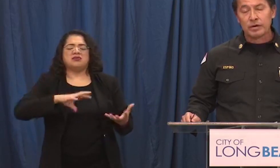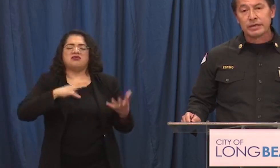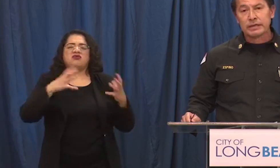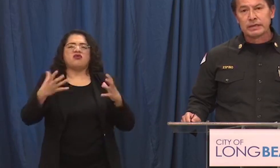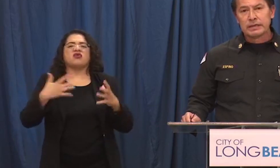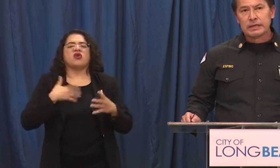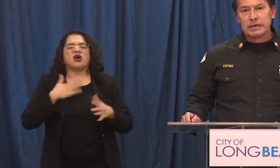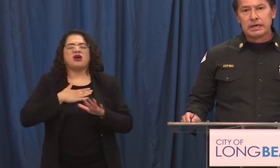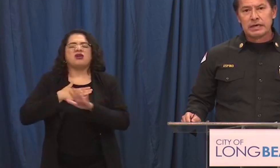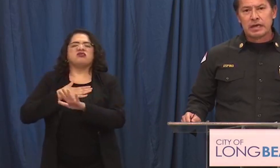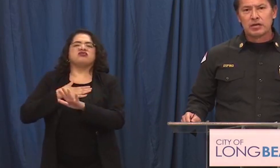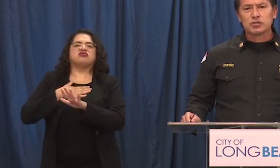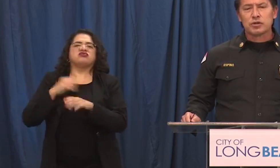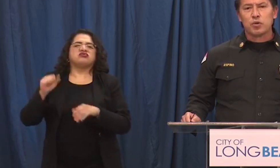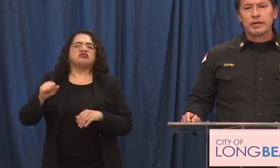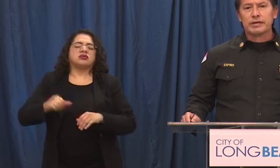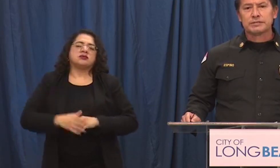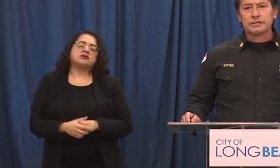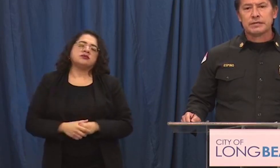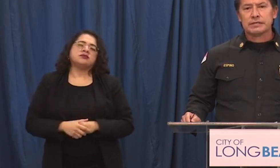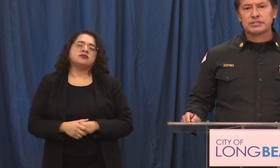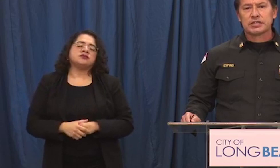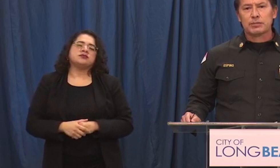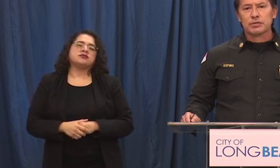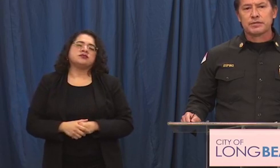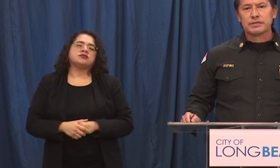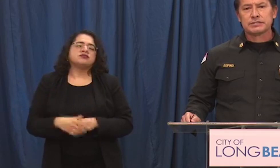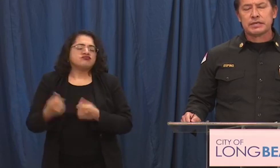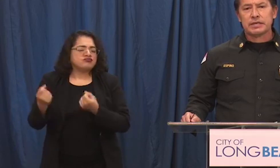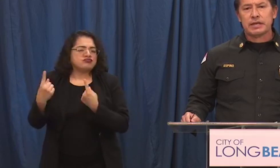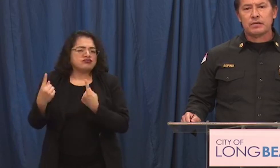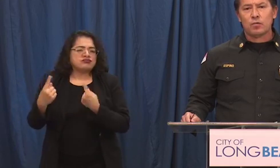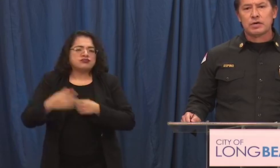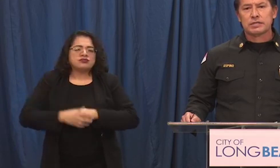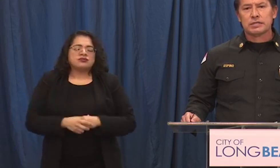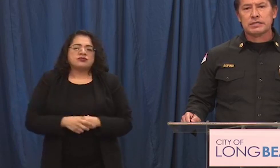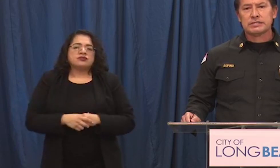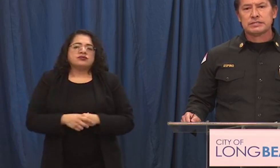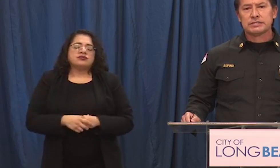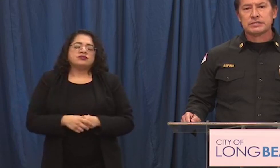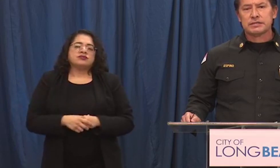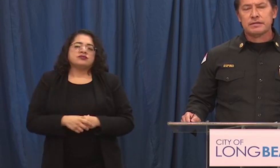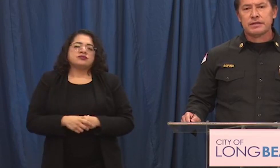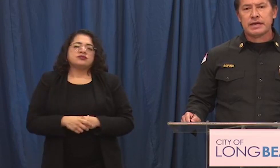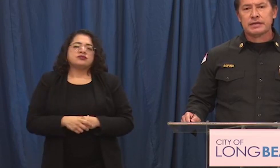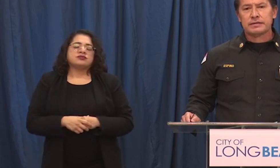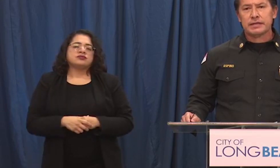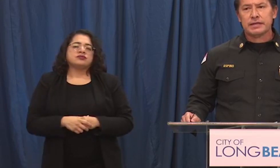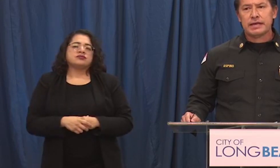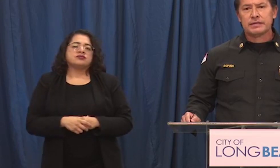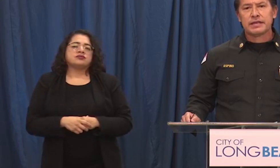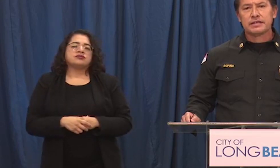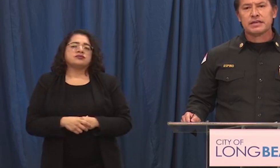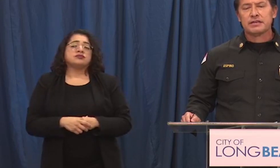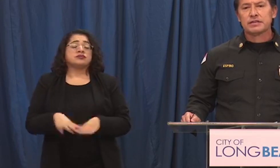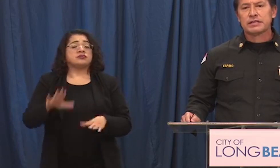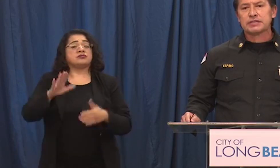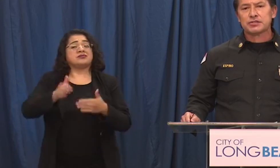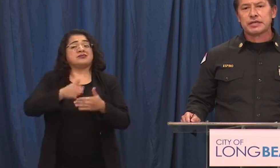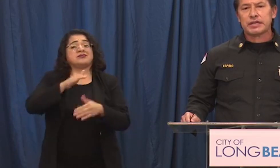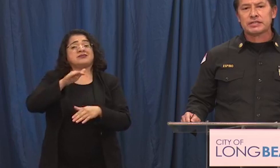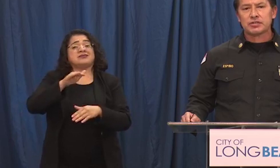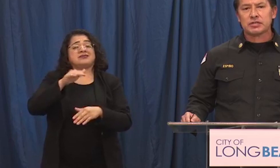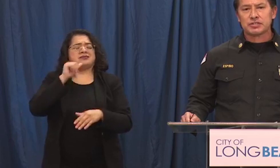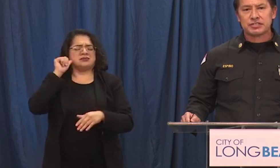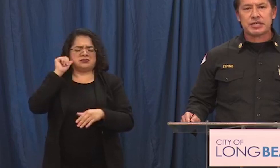that accord I also want to point out just a couple of things and one is that at the end of the evening